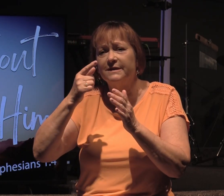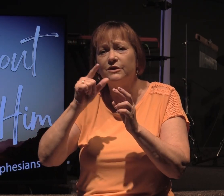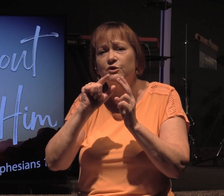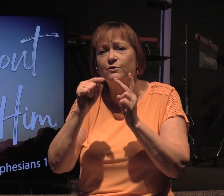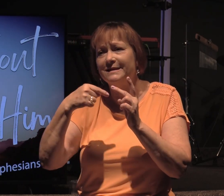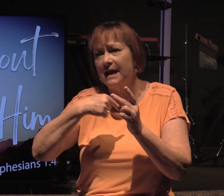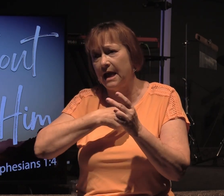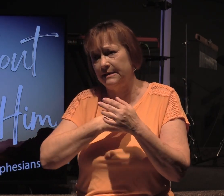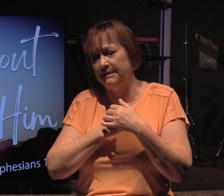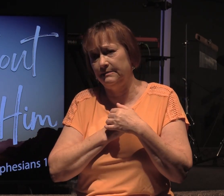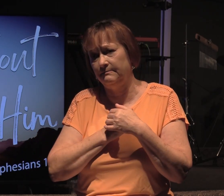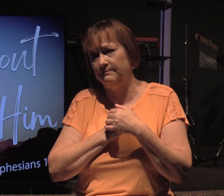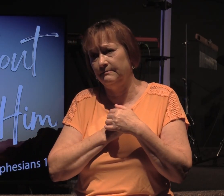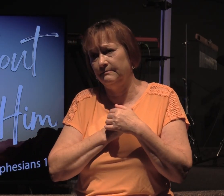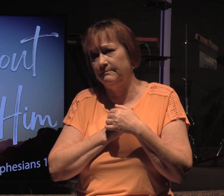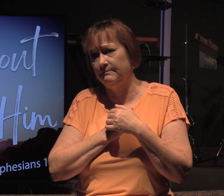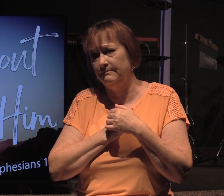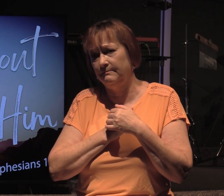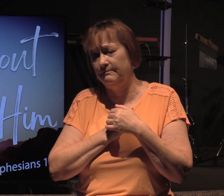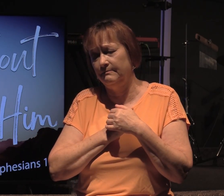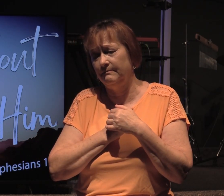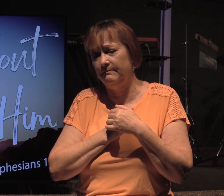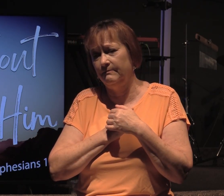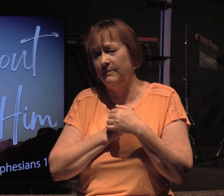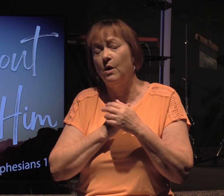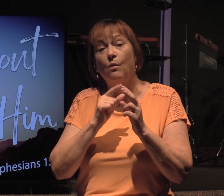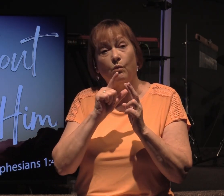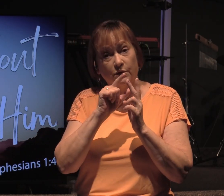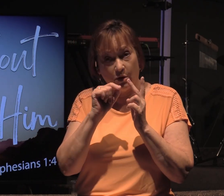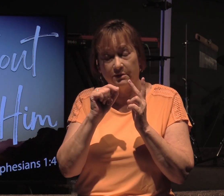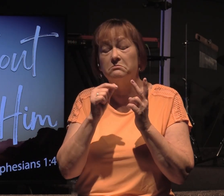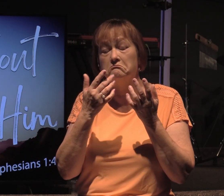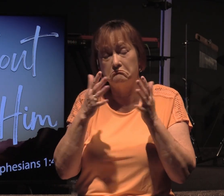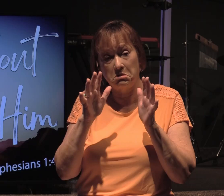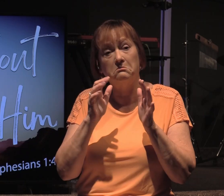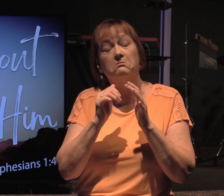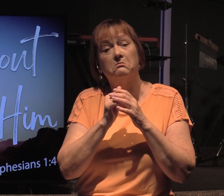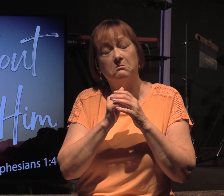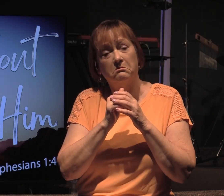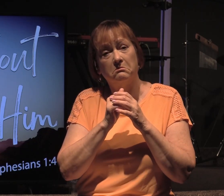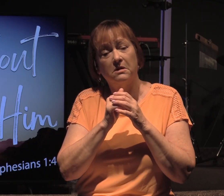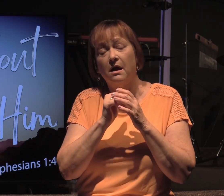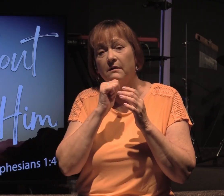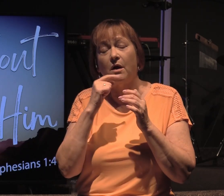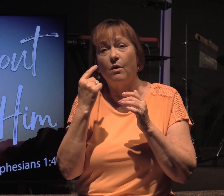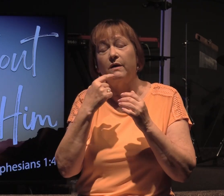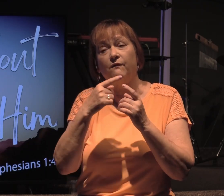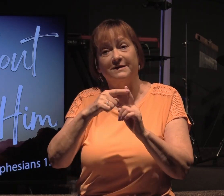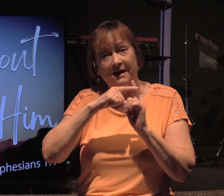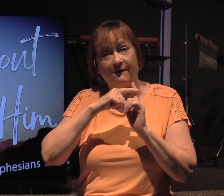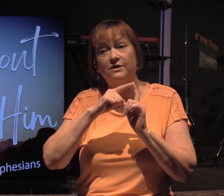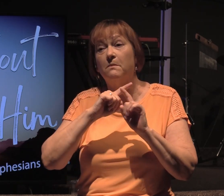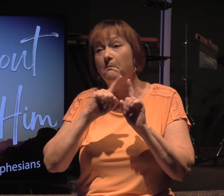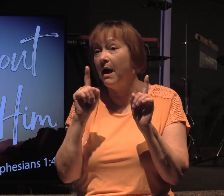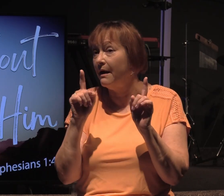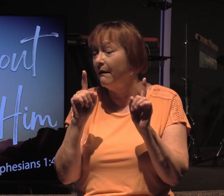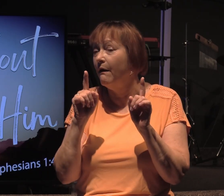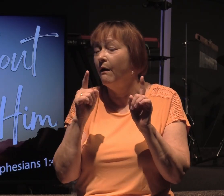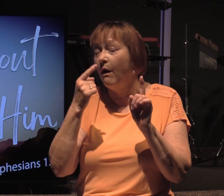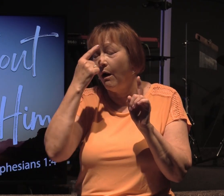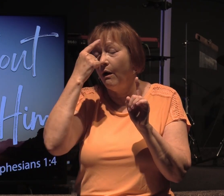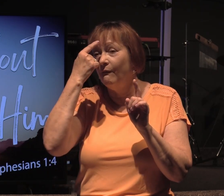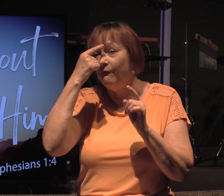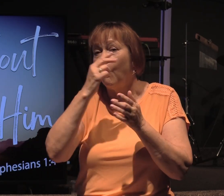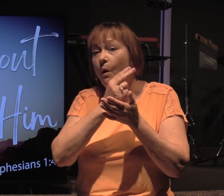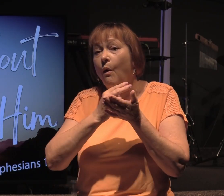choosing us. We're chosen not only for salvation but also for